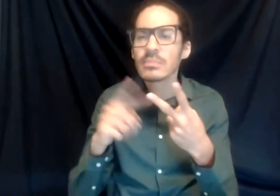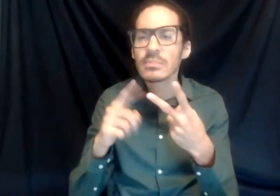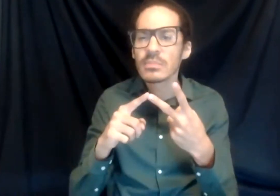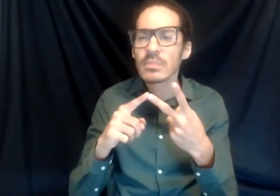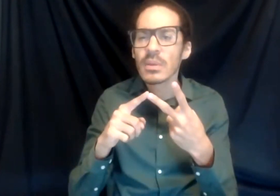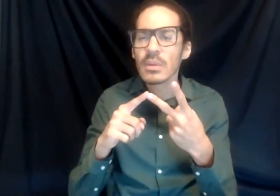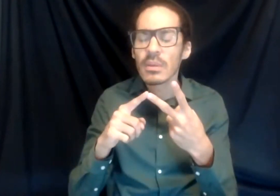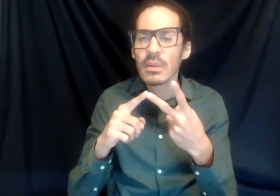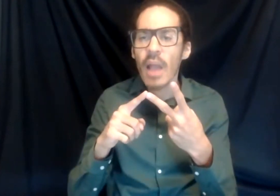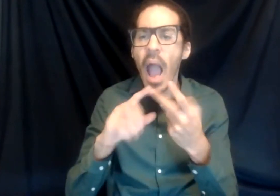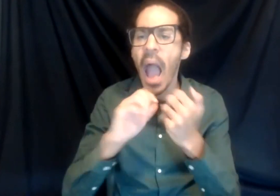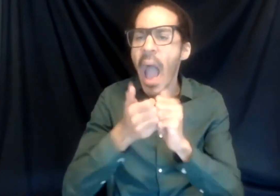a role in your future?